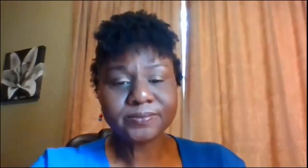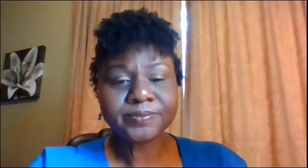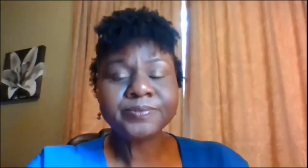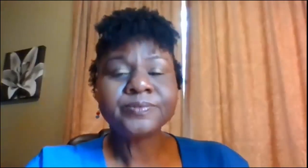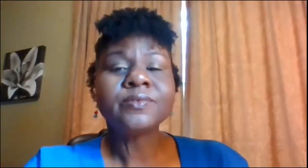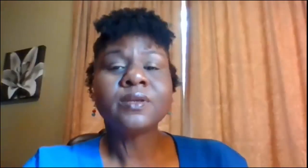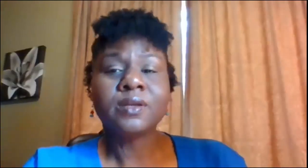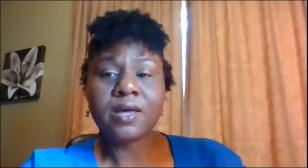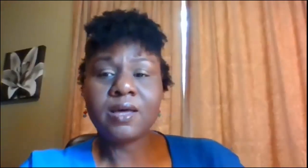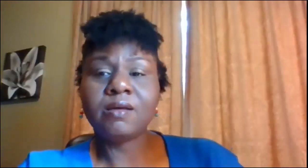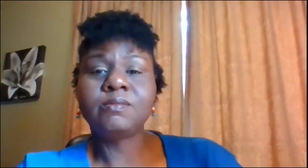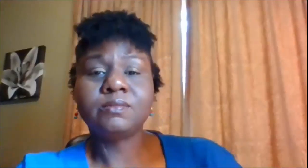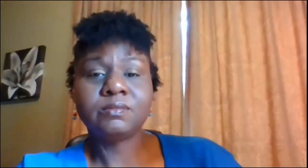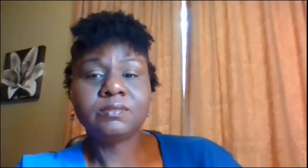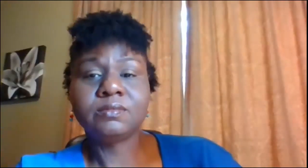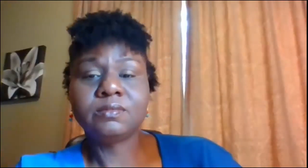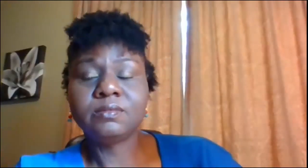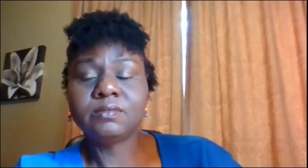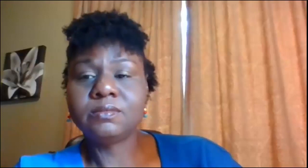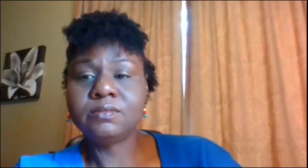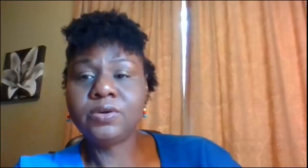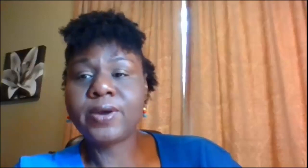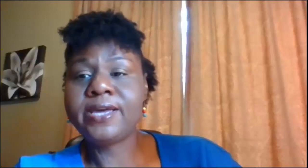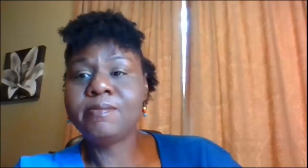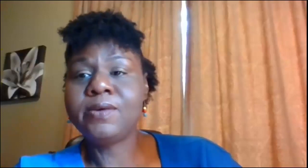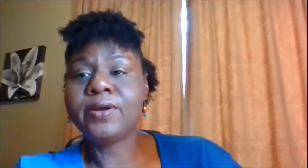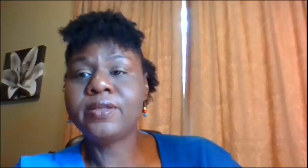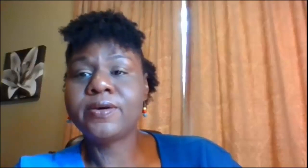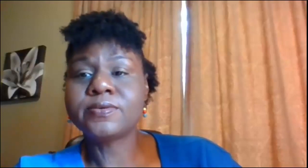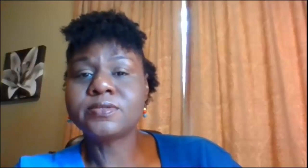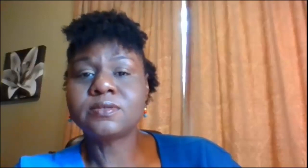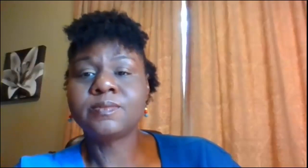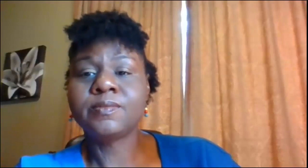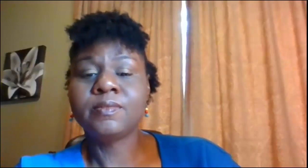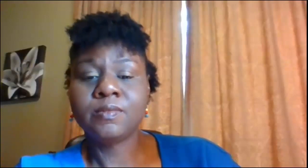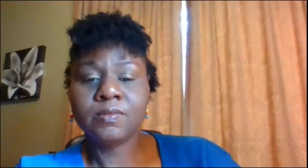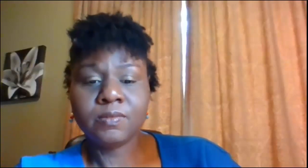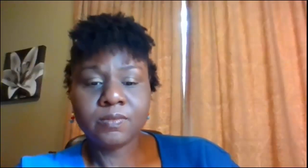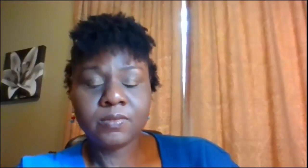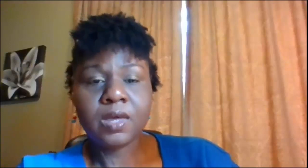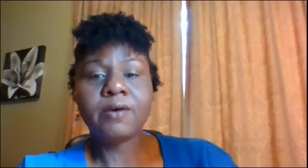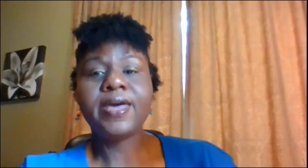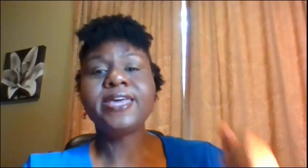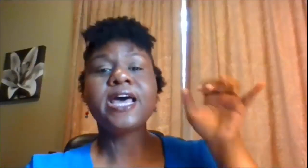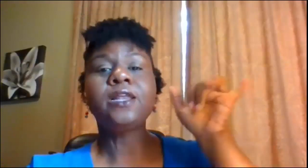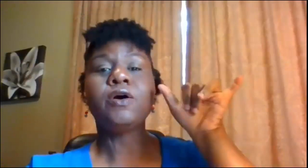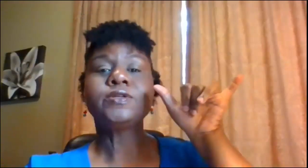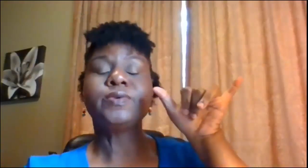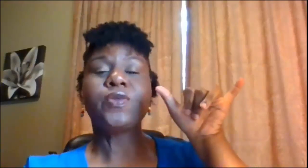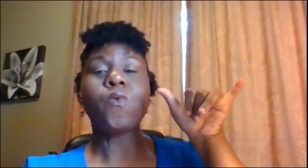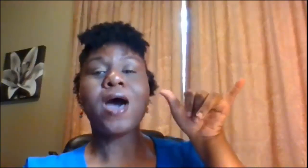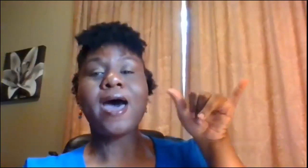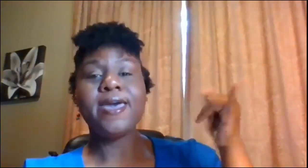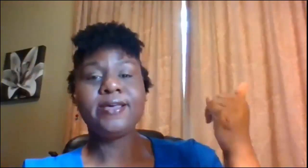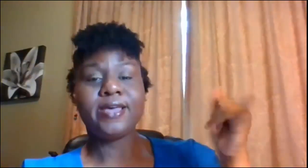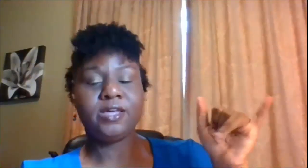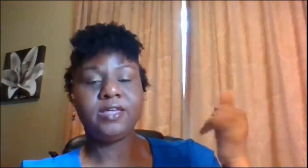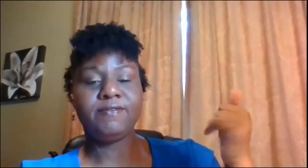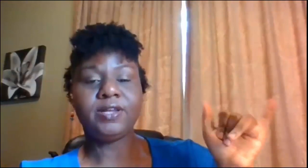gray can be one of those okay yellow is with a Y and you give it a